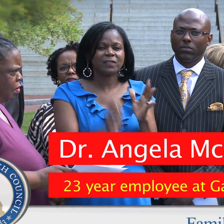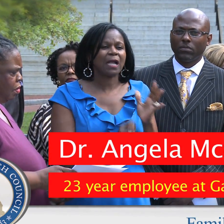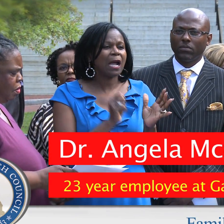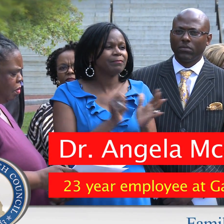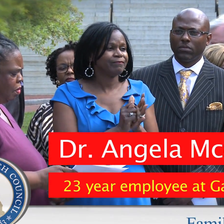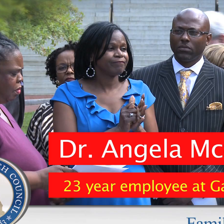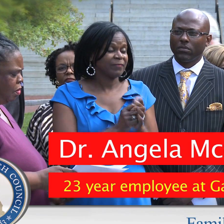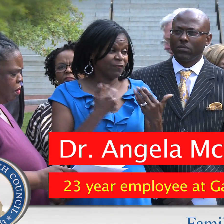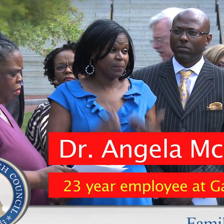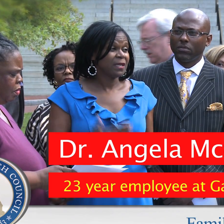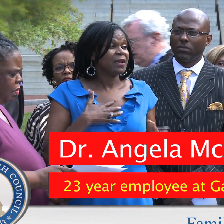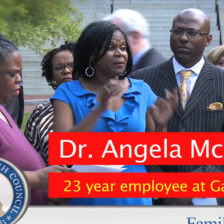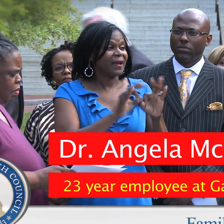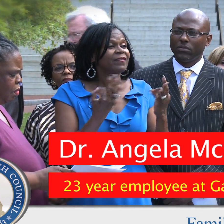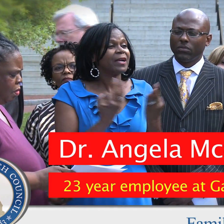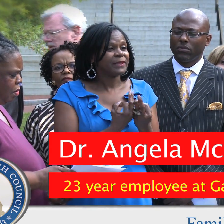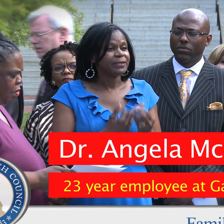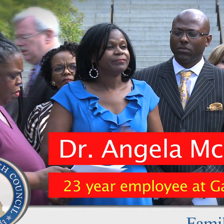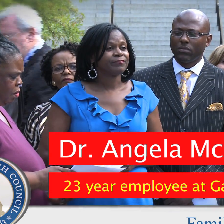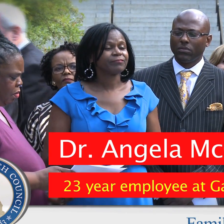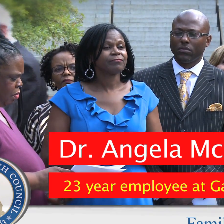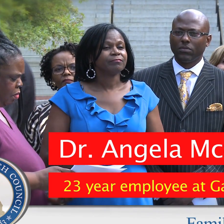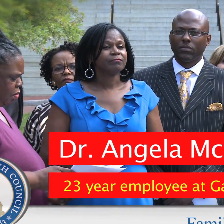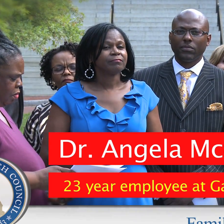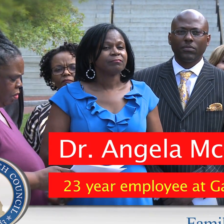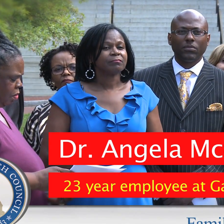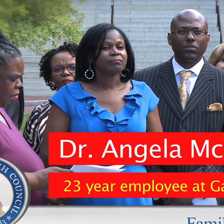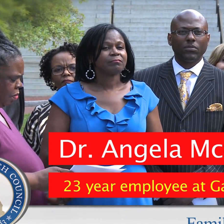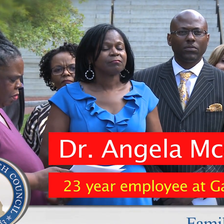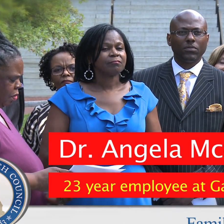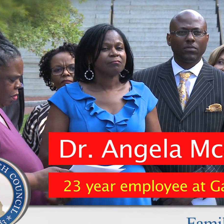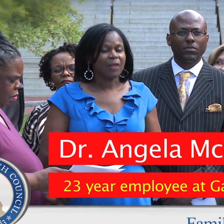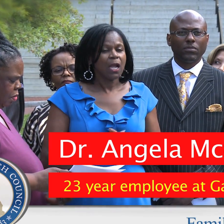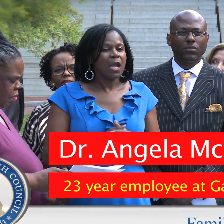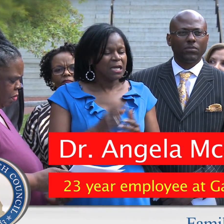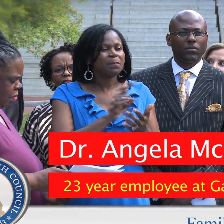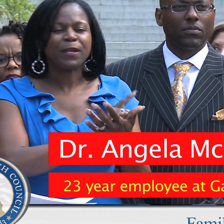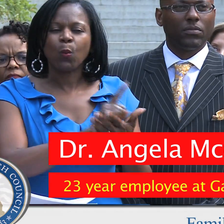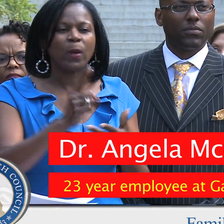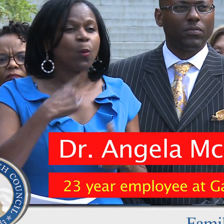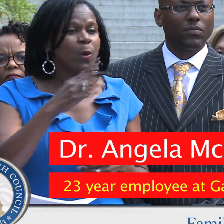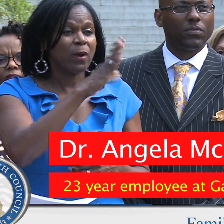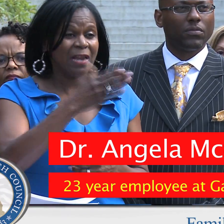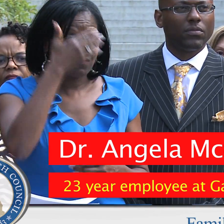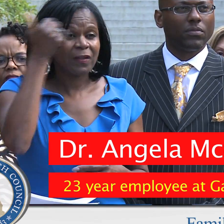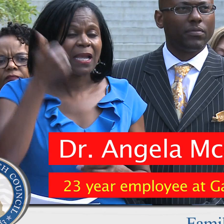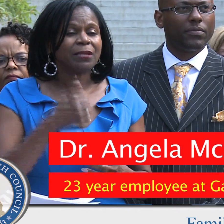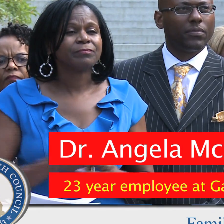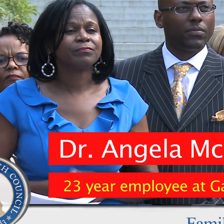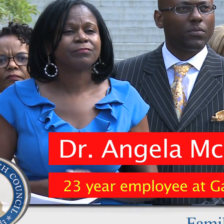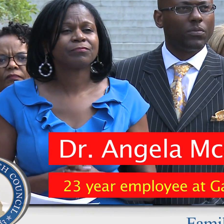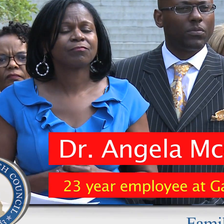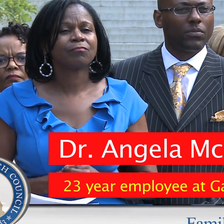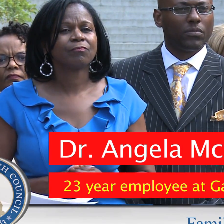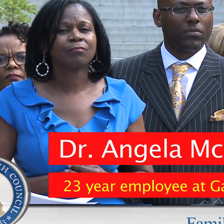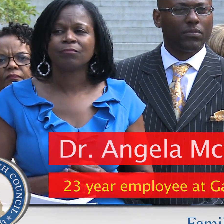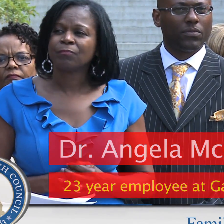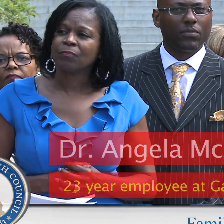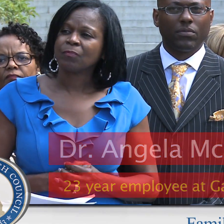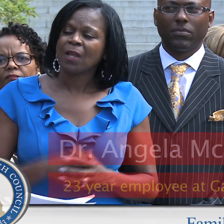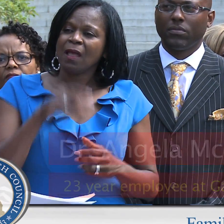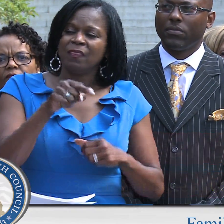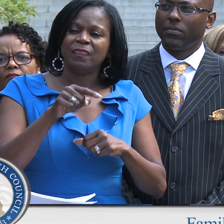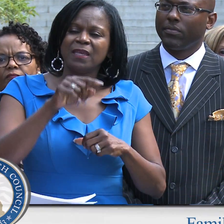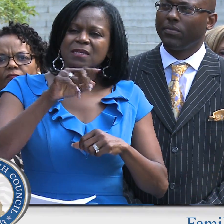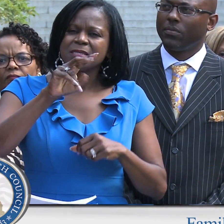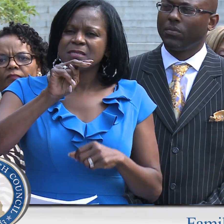The last few weeks have been a tremendously horrific time for myself and my family. It has been a week that we